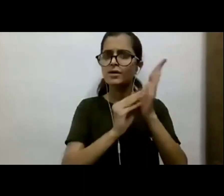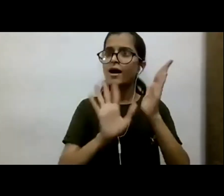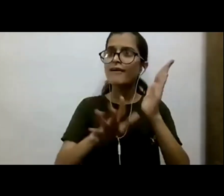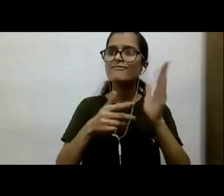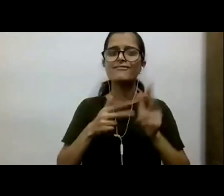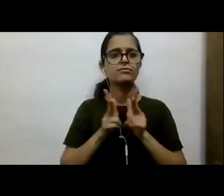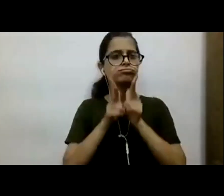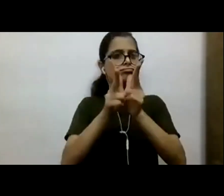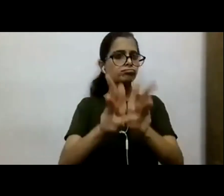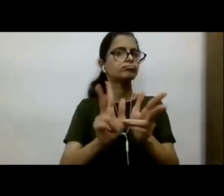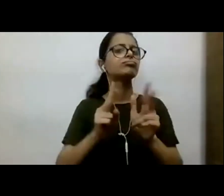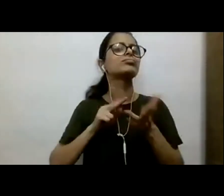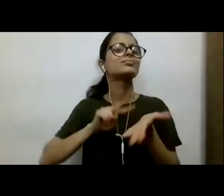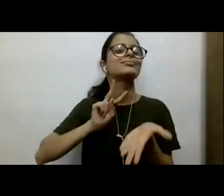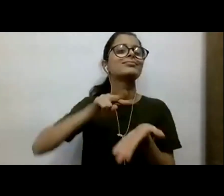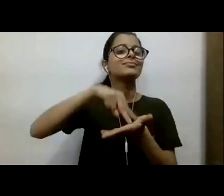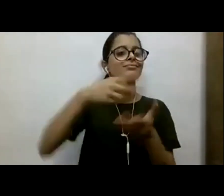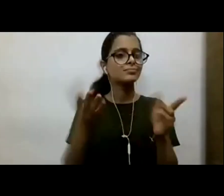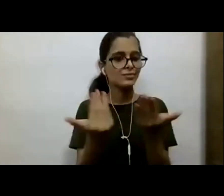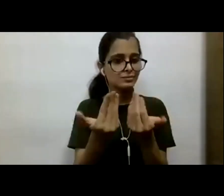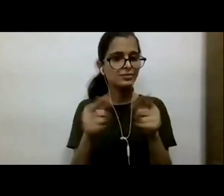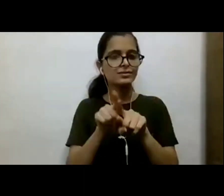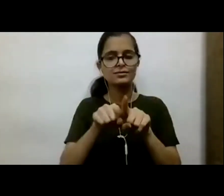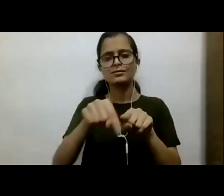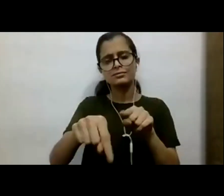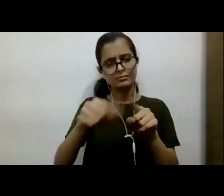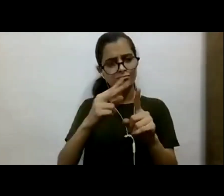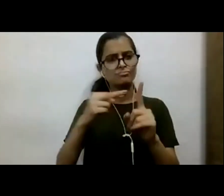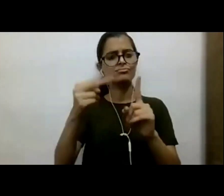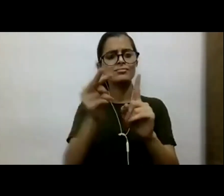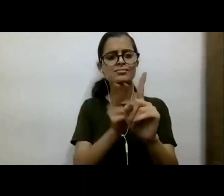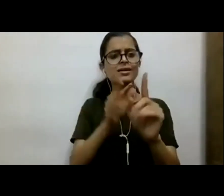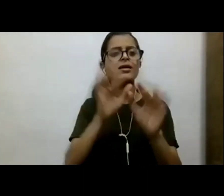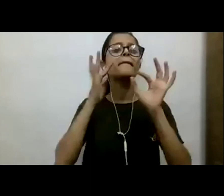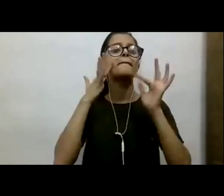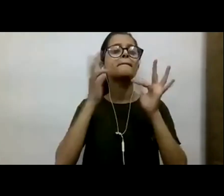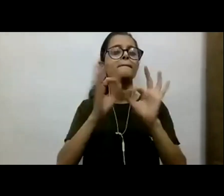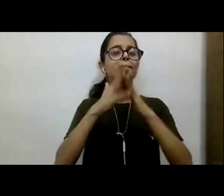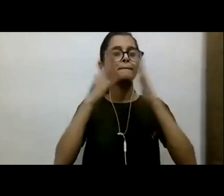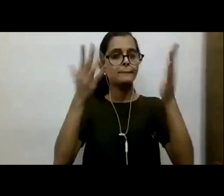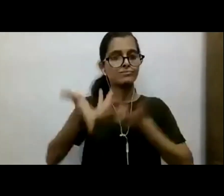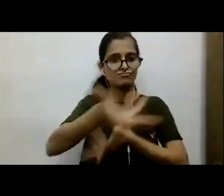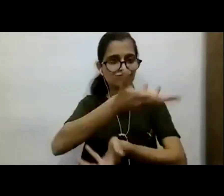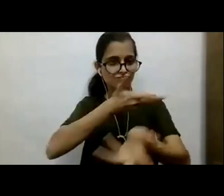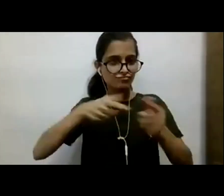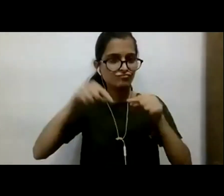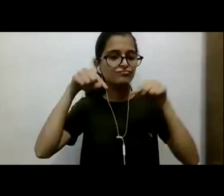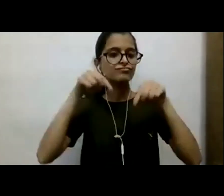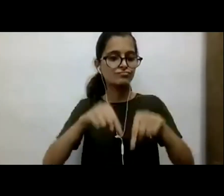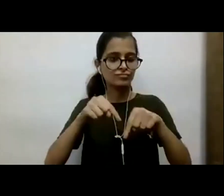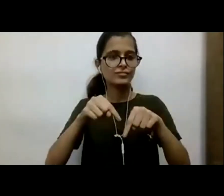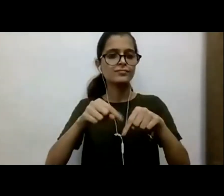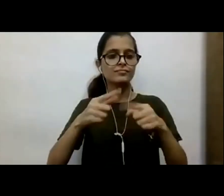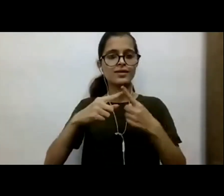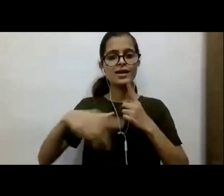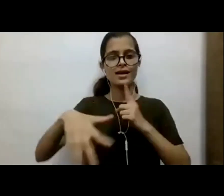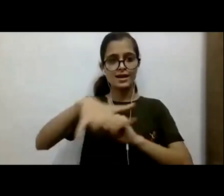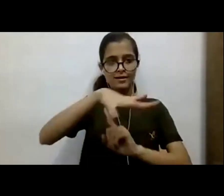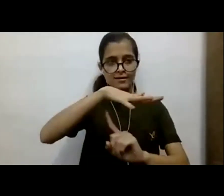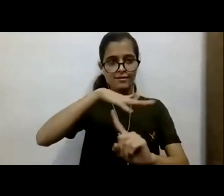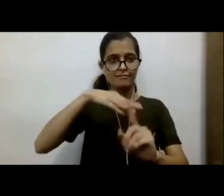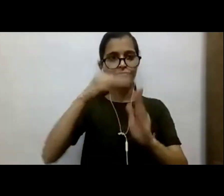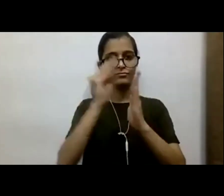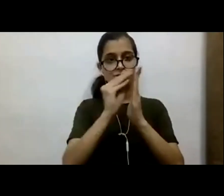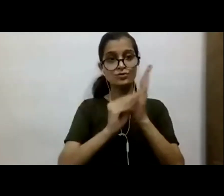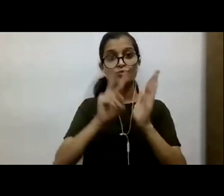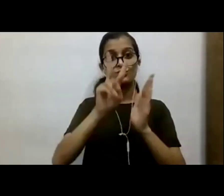So with this, you know, we come to a very important aspect we have been in discussion is the draft environment impact notification of